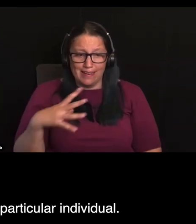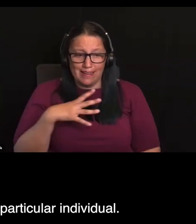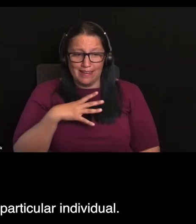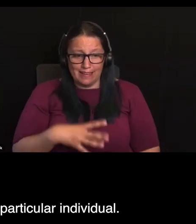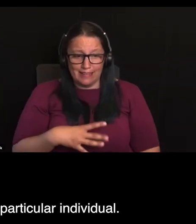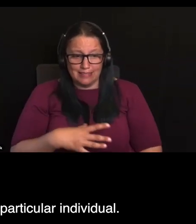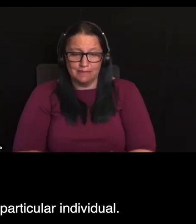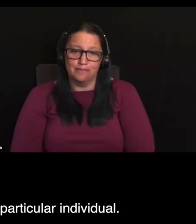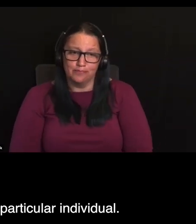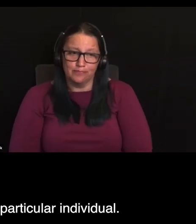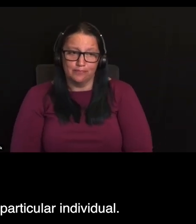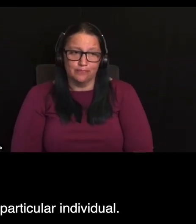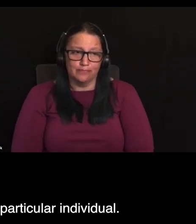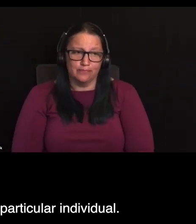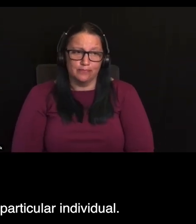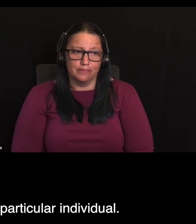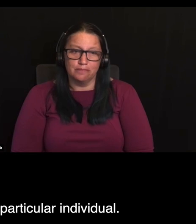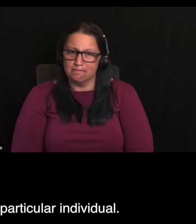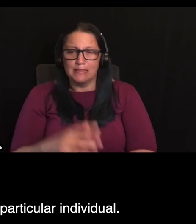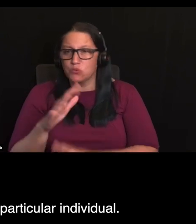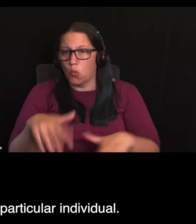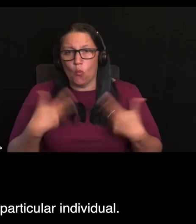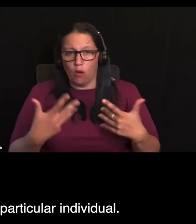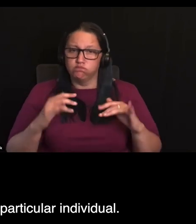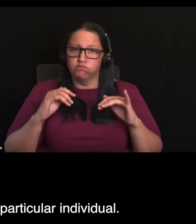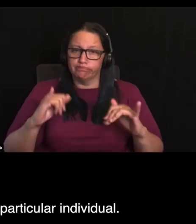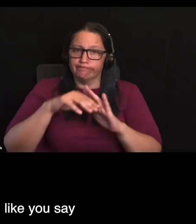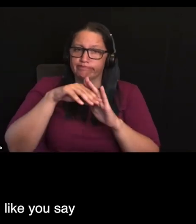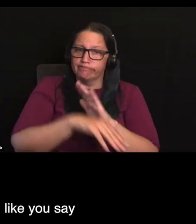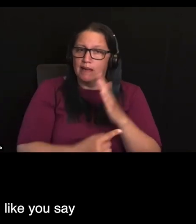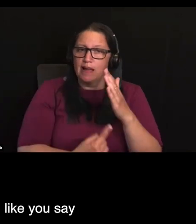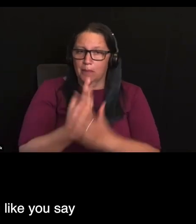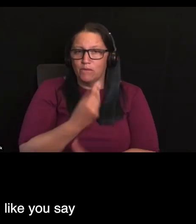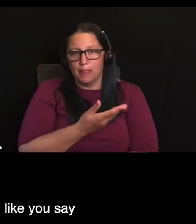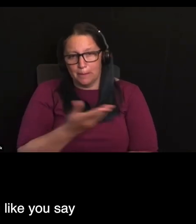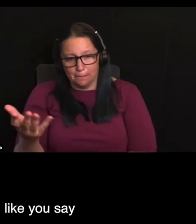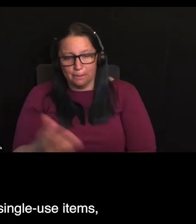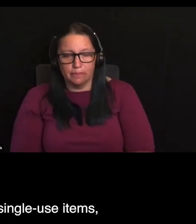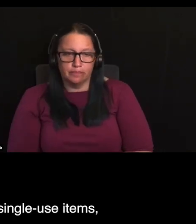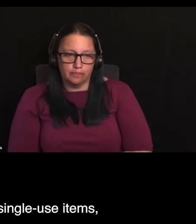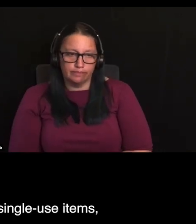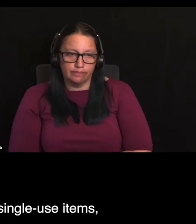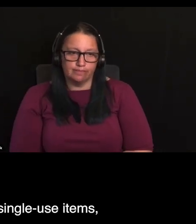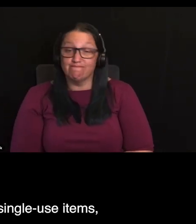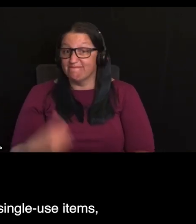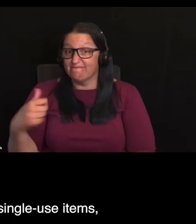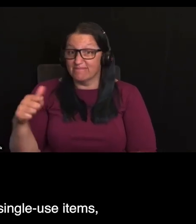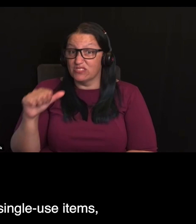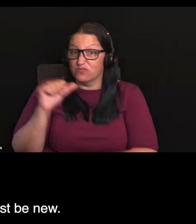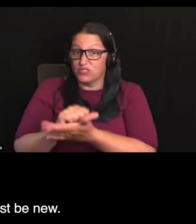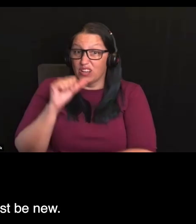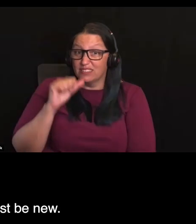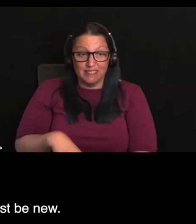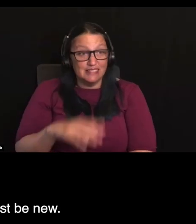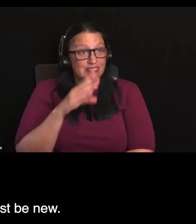poor outcome for that particular individual. And I think it's acknowledging, like you say, that there's some items that'll be single-use